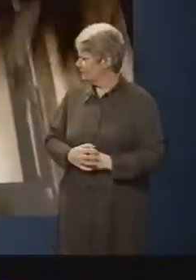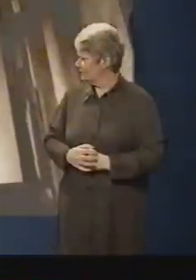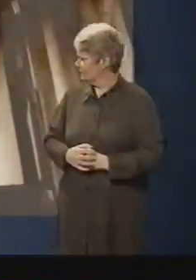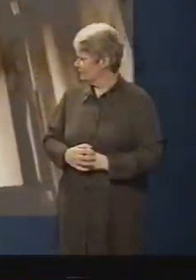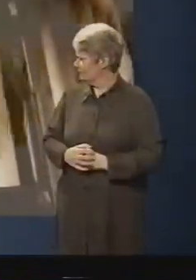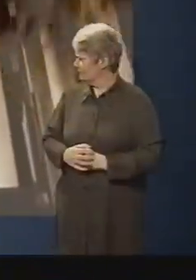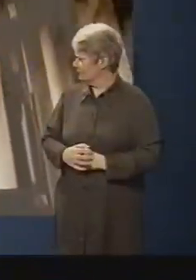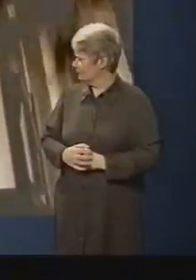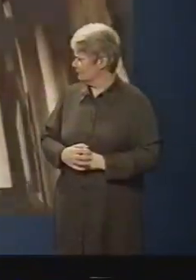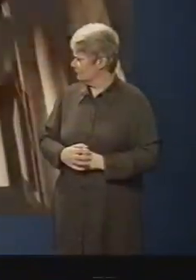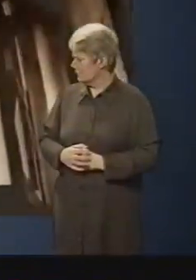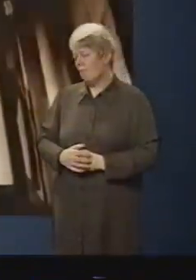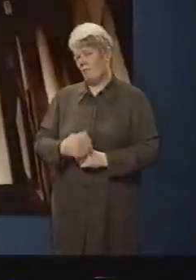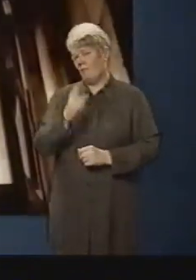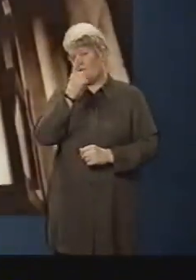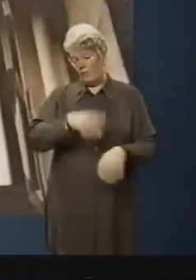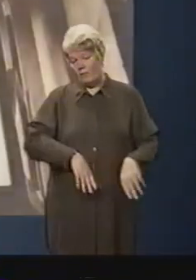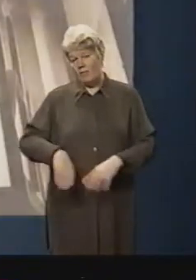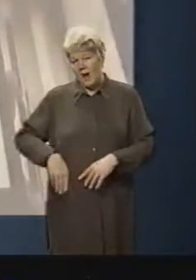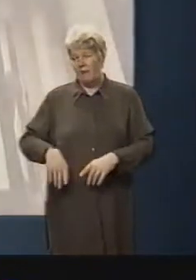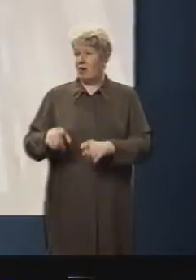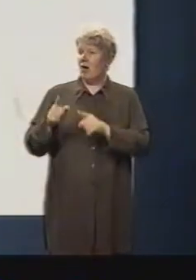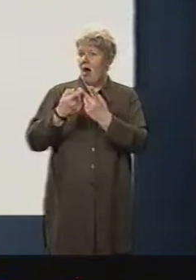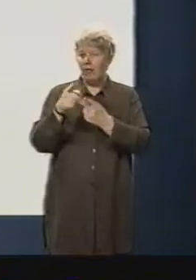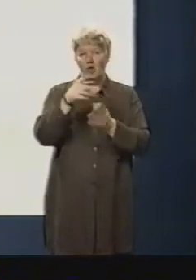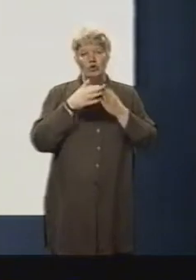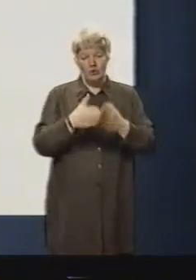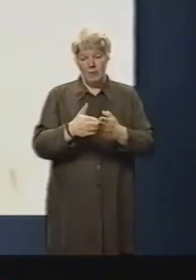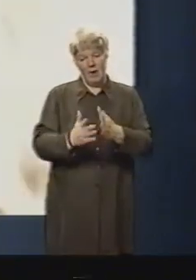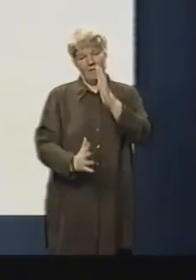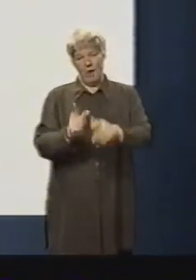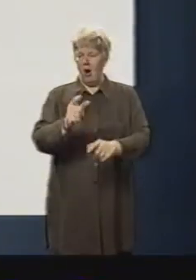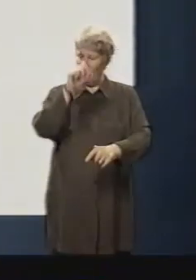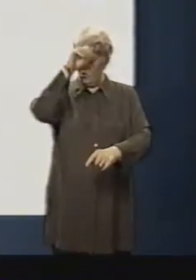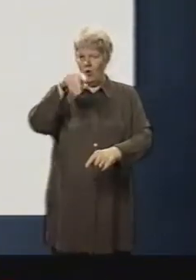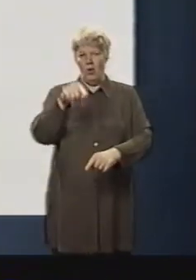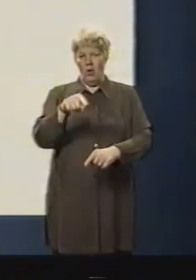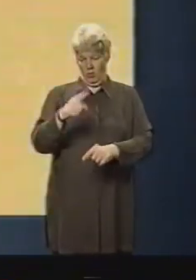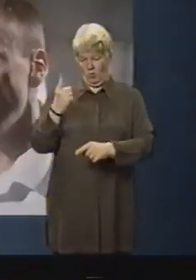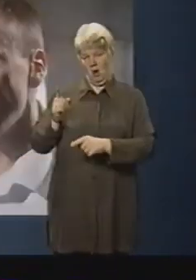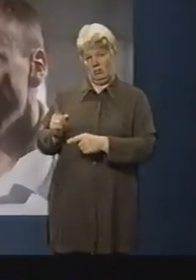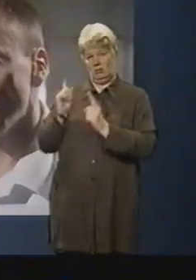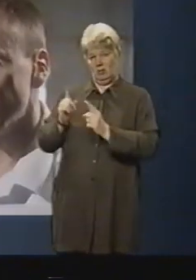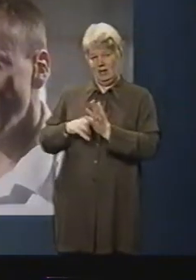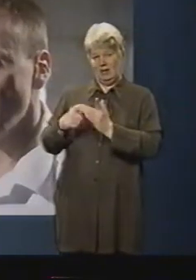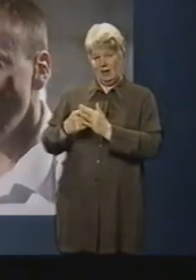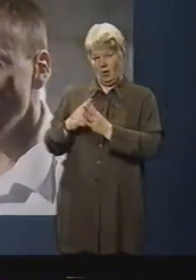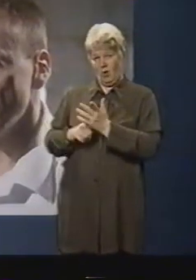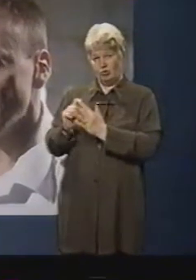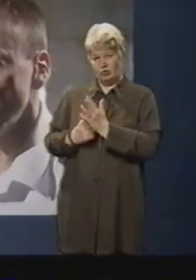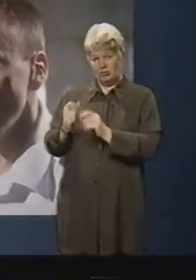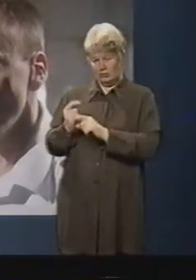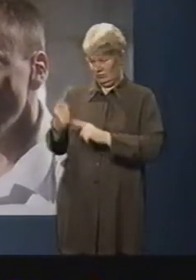It's one of the greatest dangers on board a ship, fire, as Warrant Officer Nick Aldridge knows only too well. Fire on board a ship